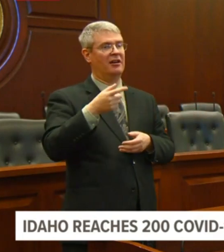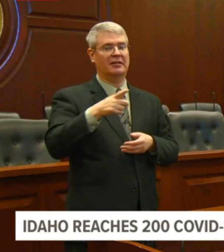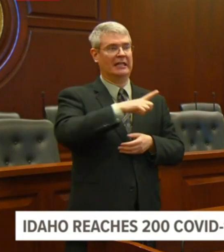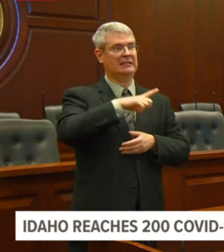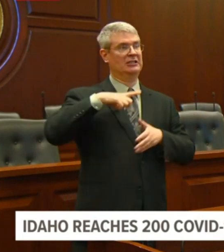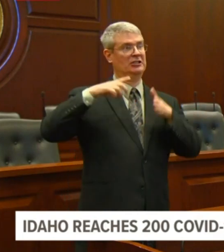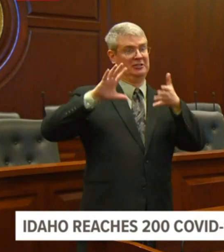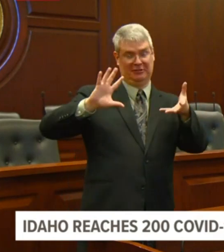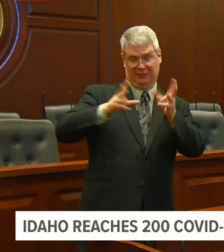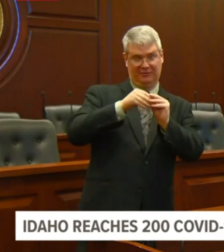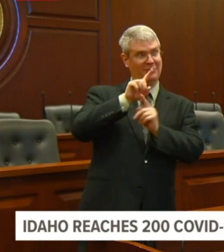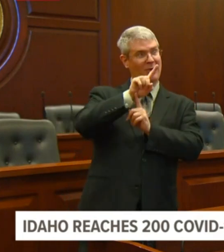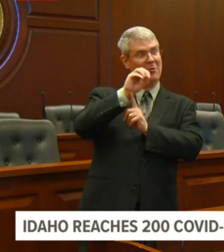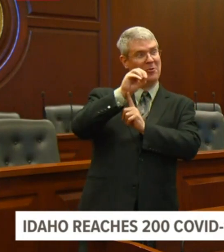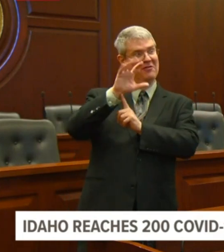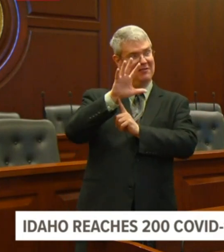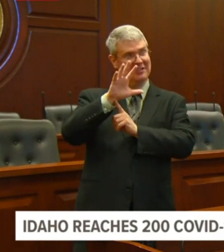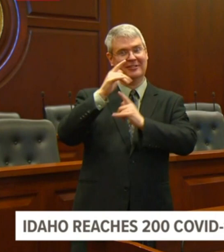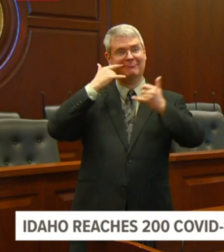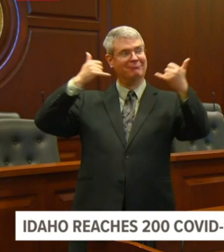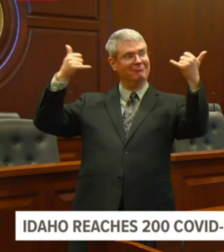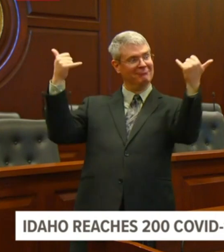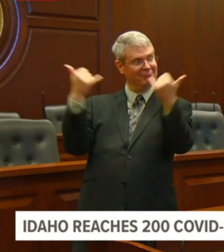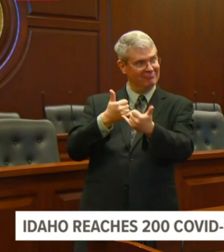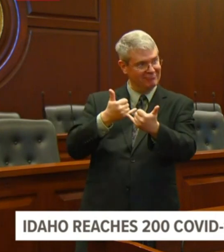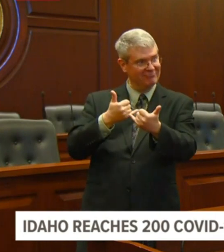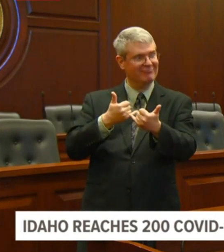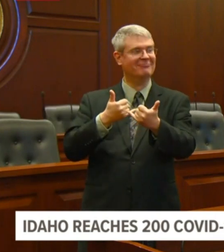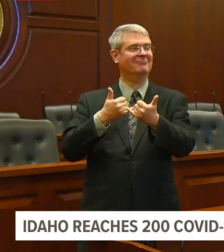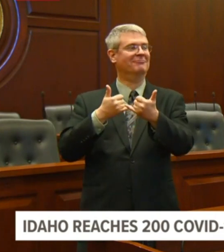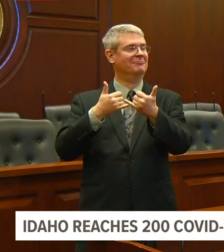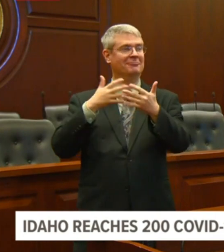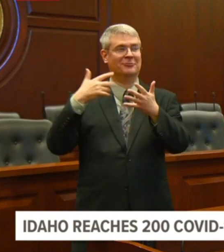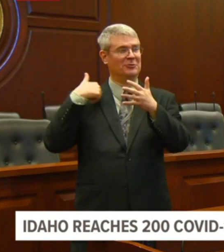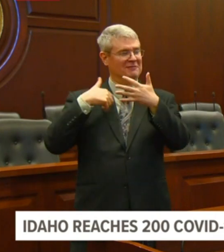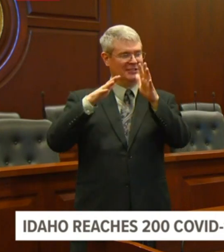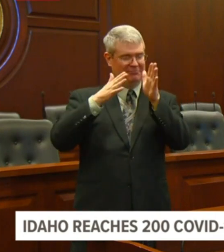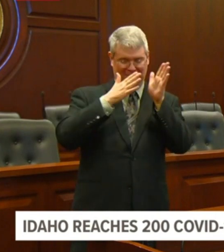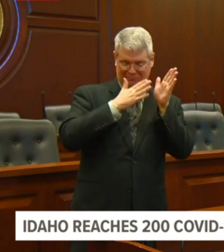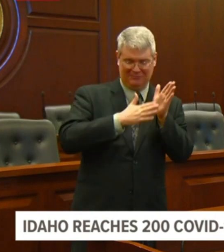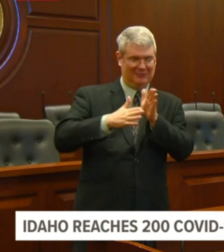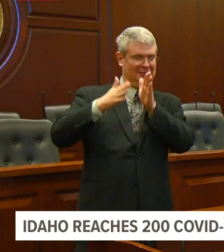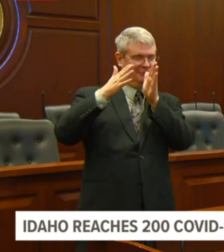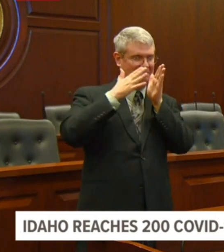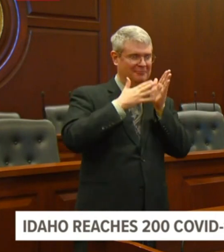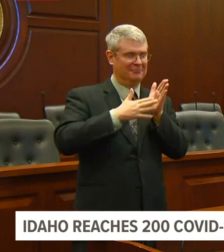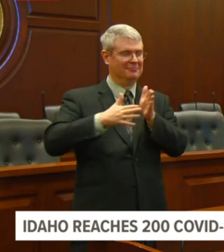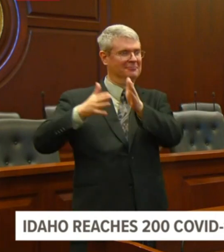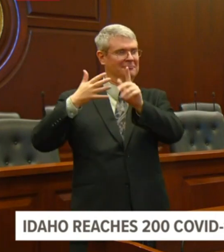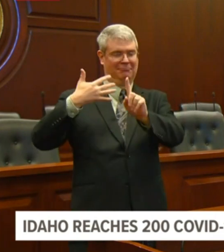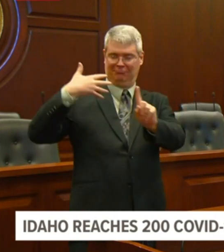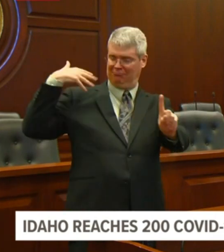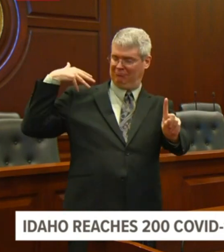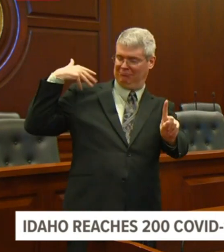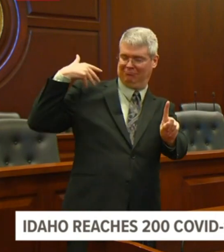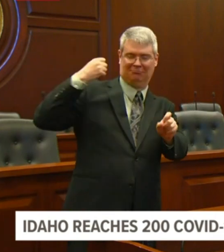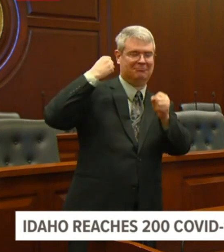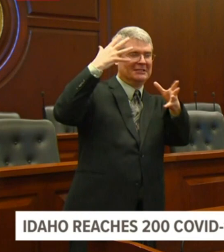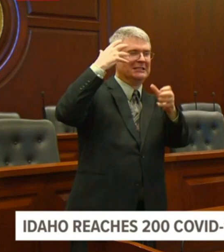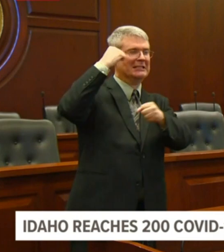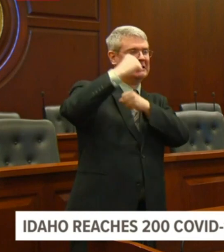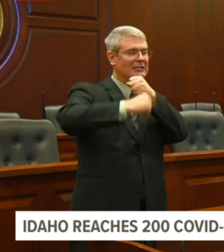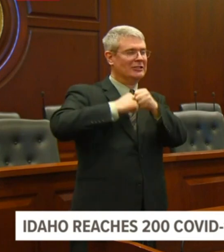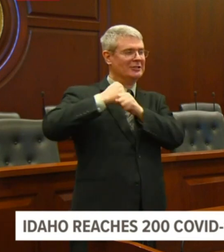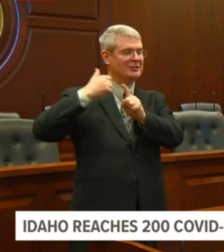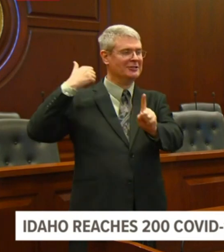to build relationships, the planning that we've done for emergency management for years and particularly in the last two months and the good work